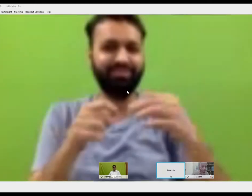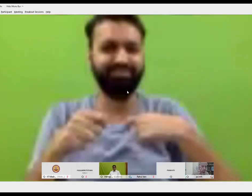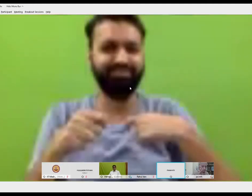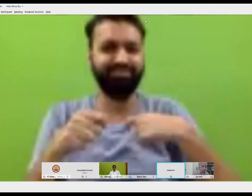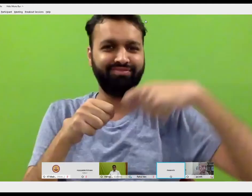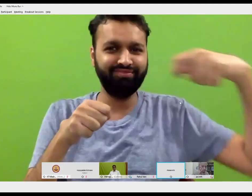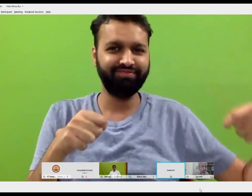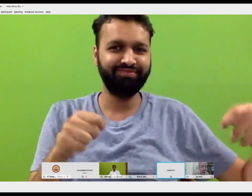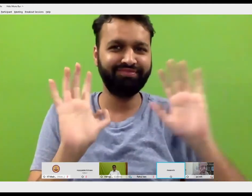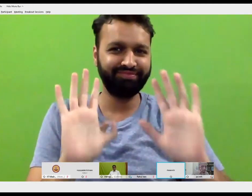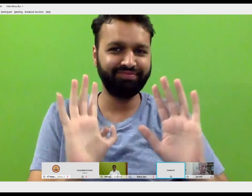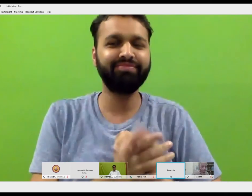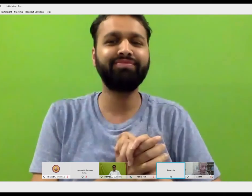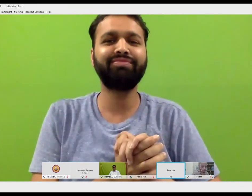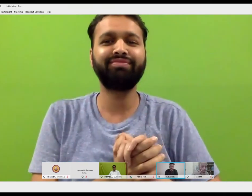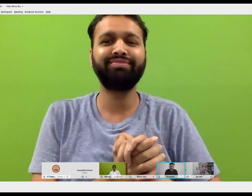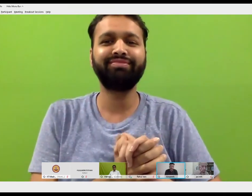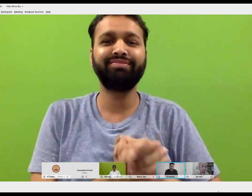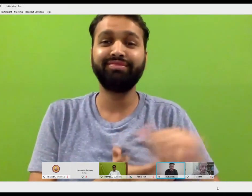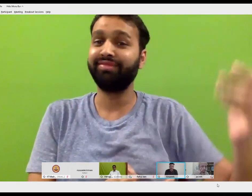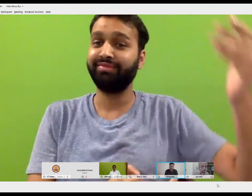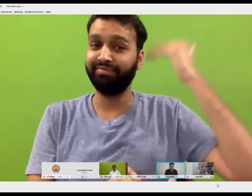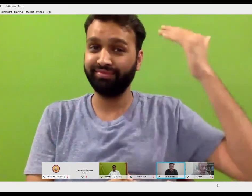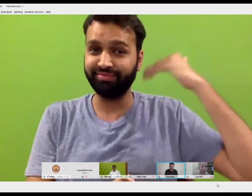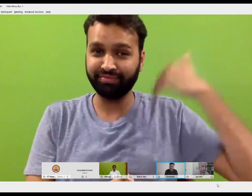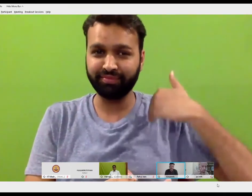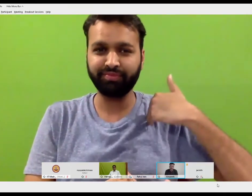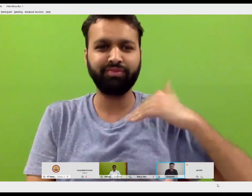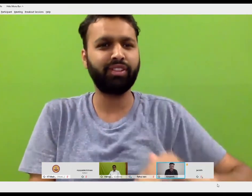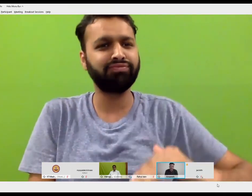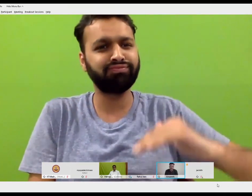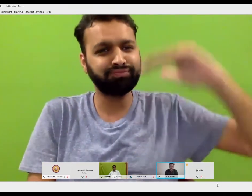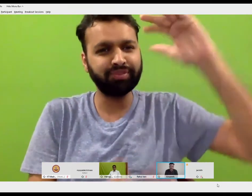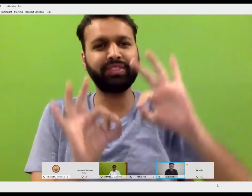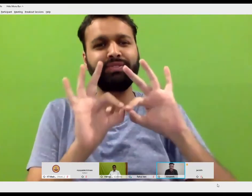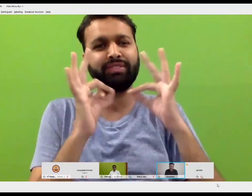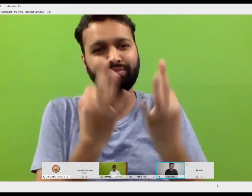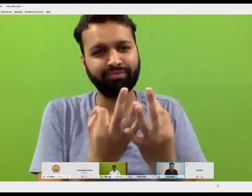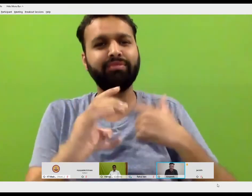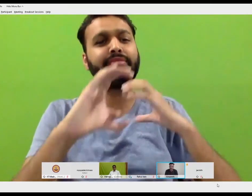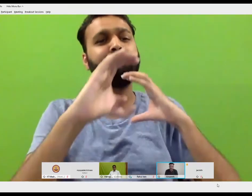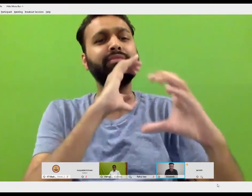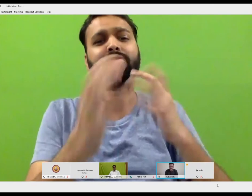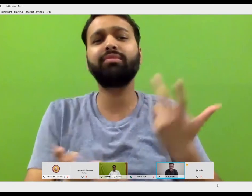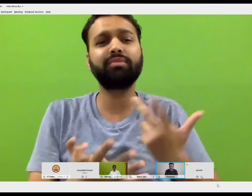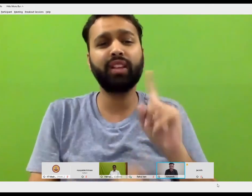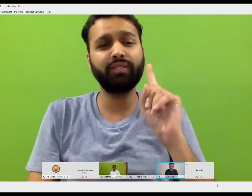you know, like thinking about how a deaf person is and about the language, sign language. So let me say something about it.